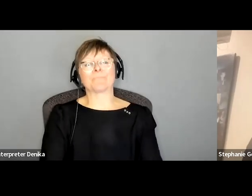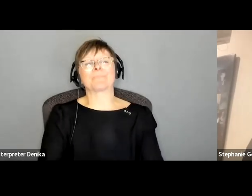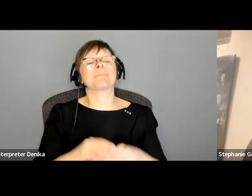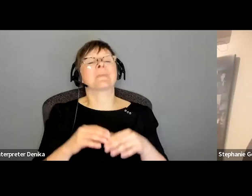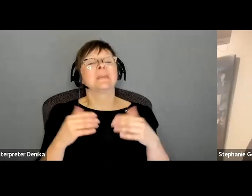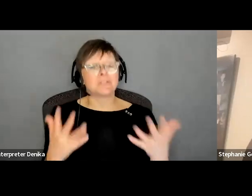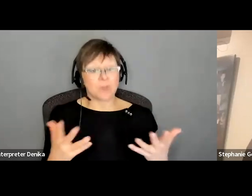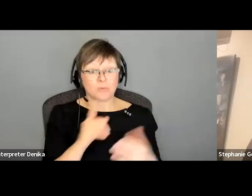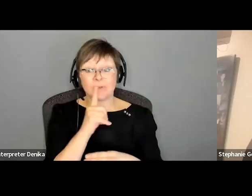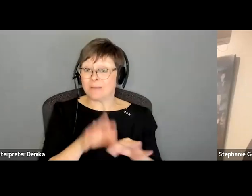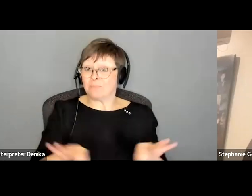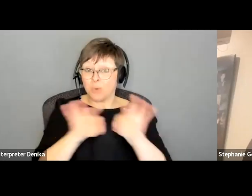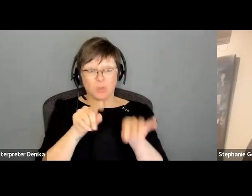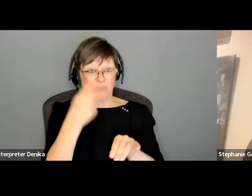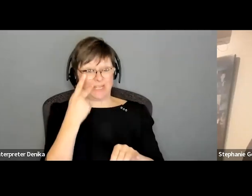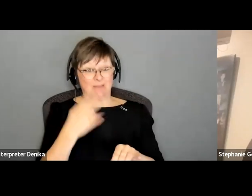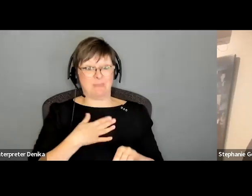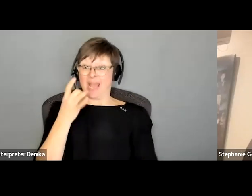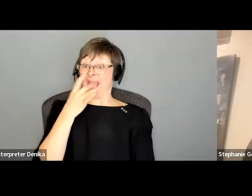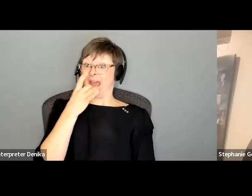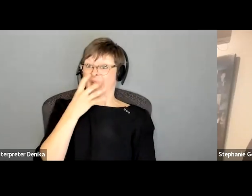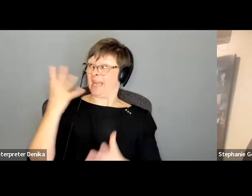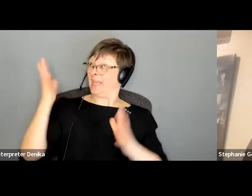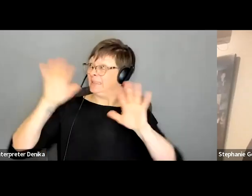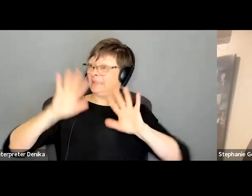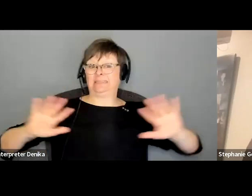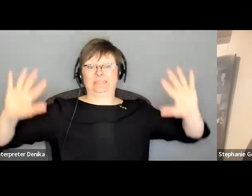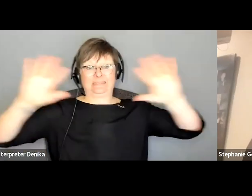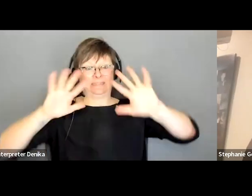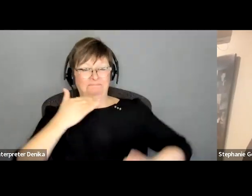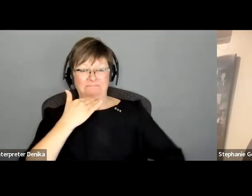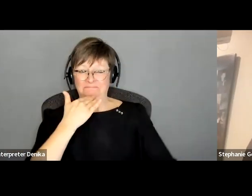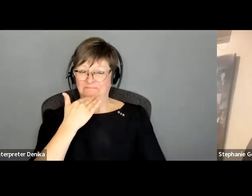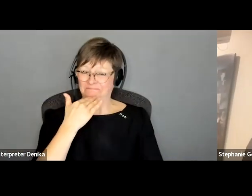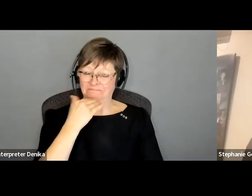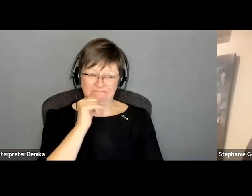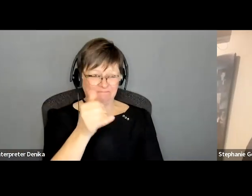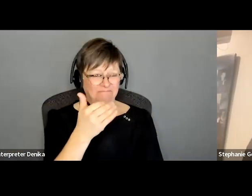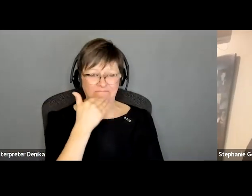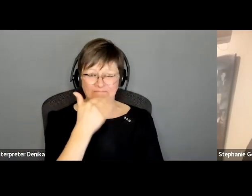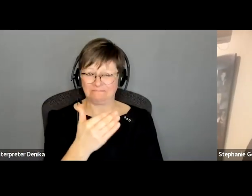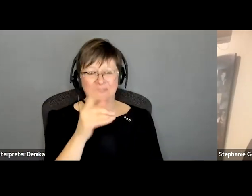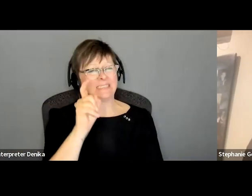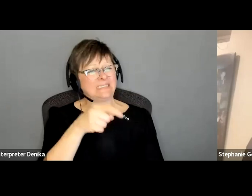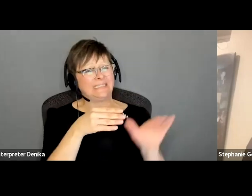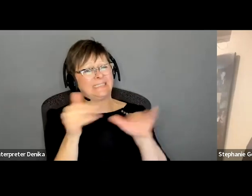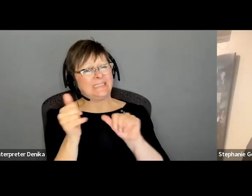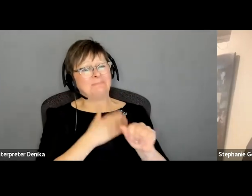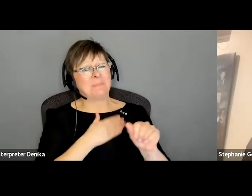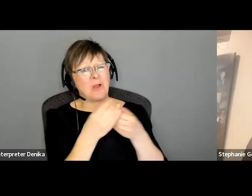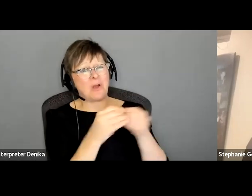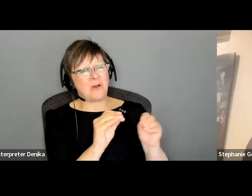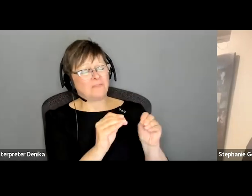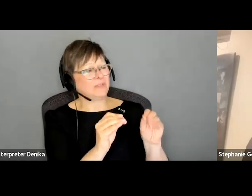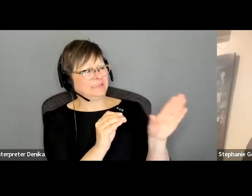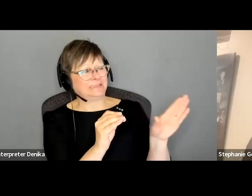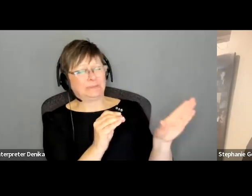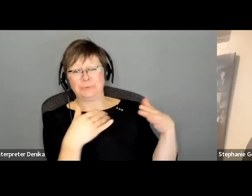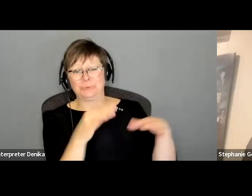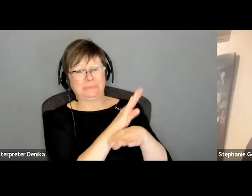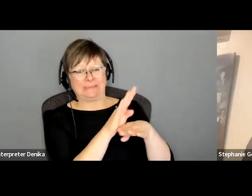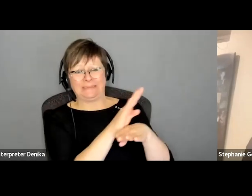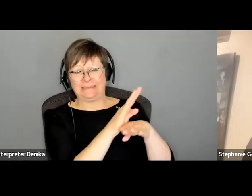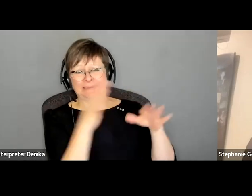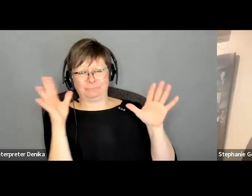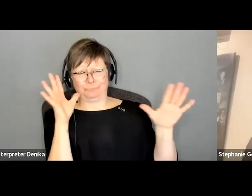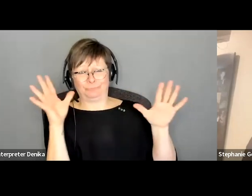the lighting that i've got going on here this isn't great lighting for a start because i had to exit my office to to let the others have it um we